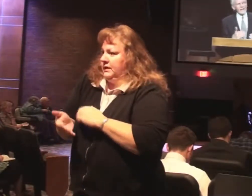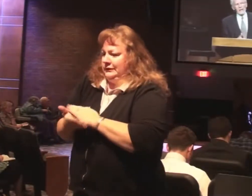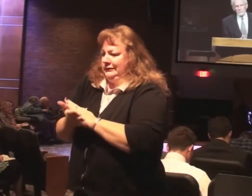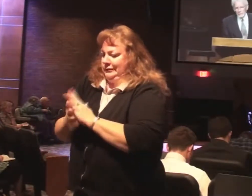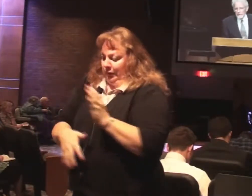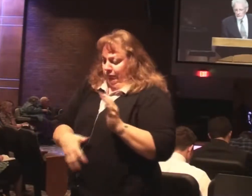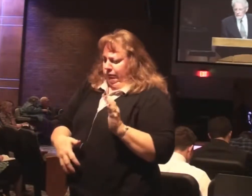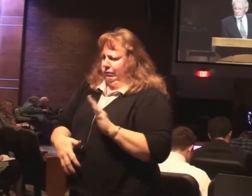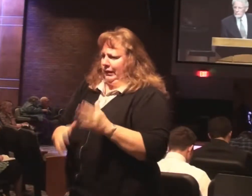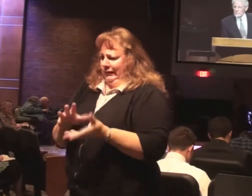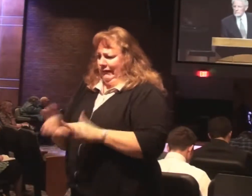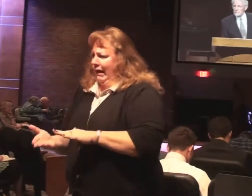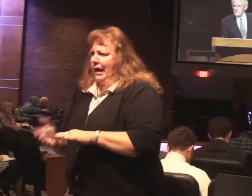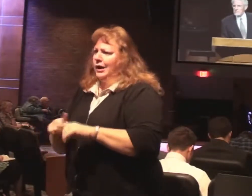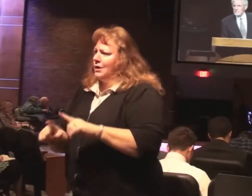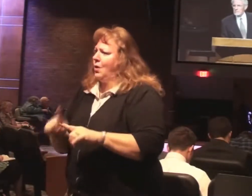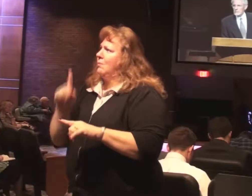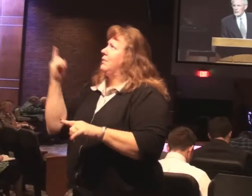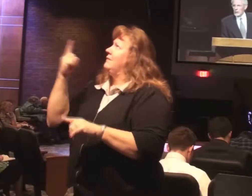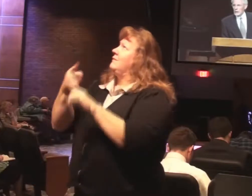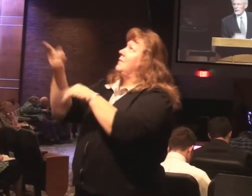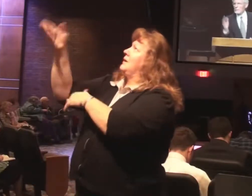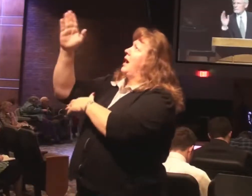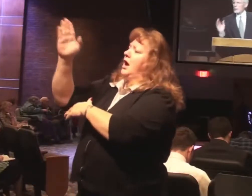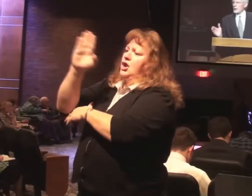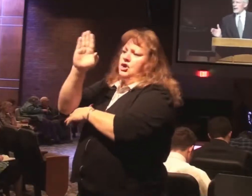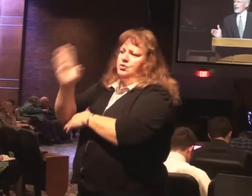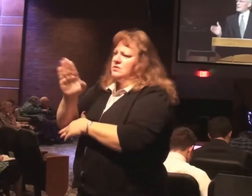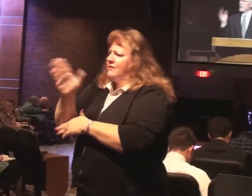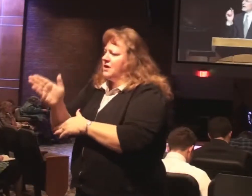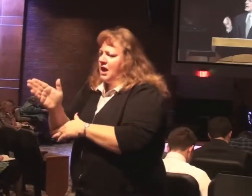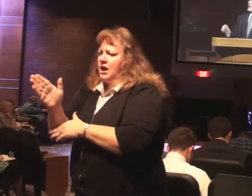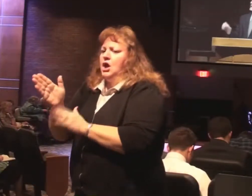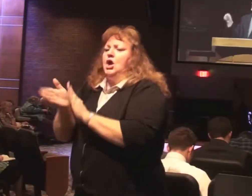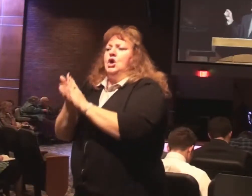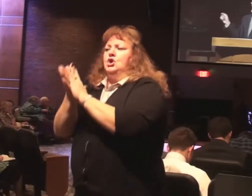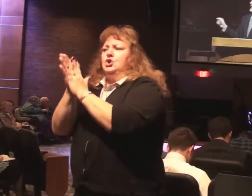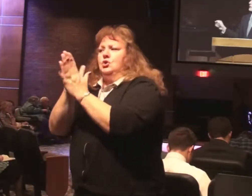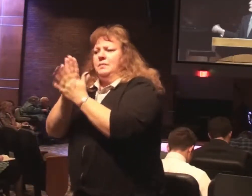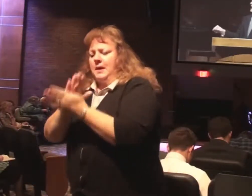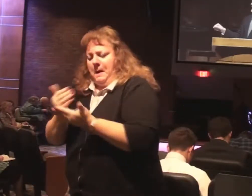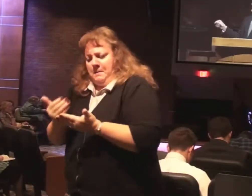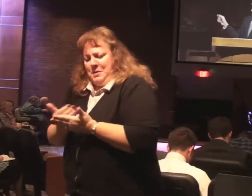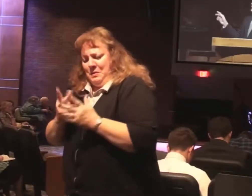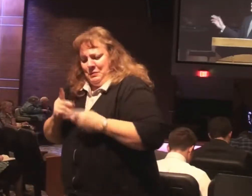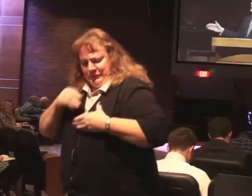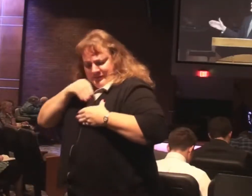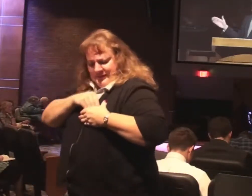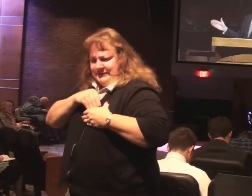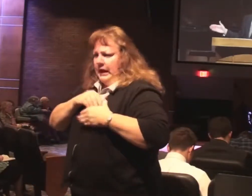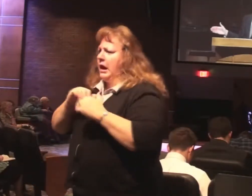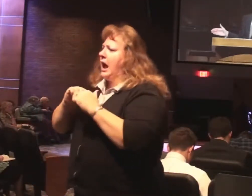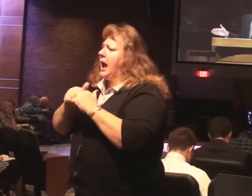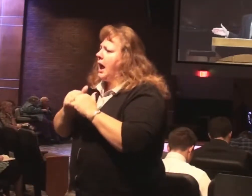imperishable. You have been born again by the living and abiding Word of God.